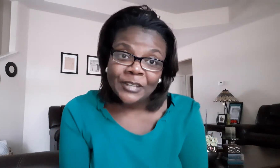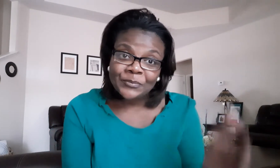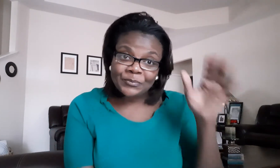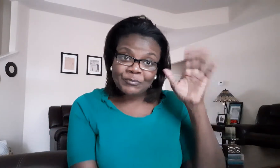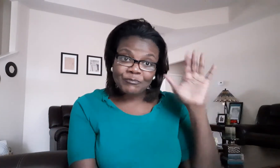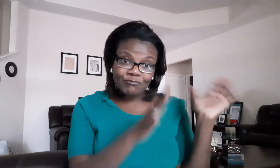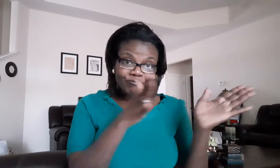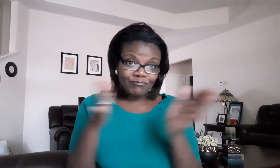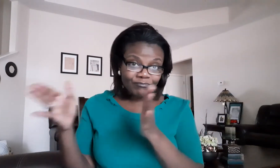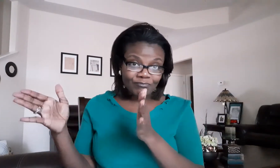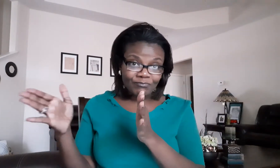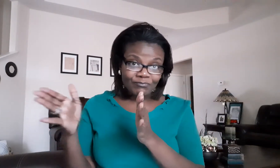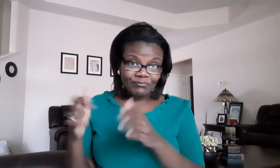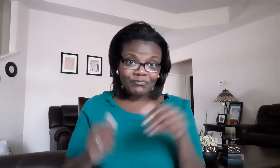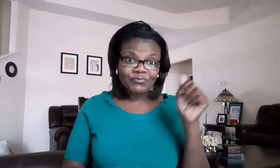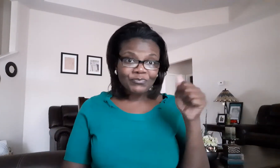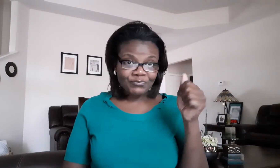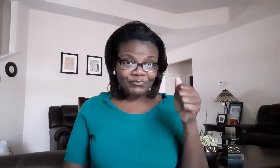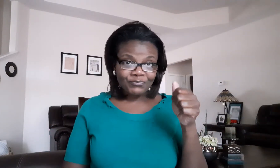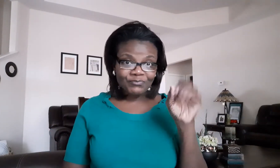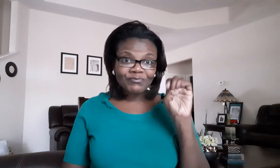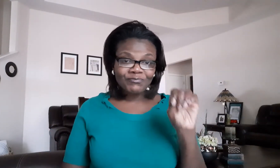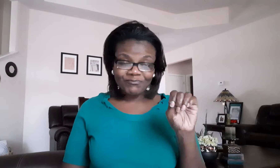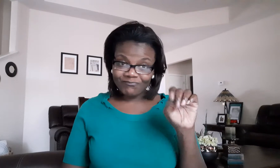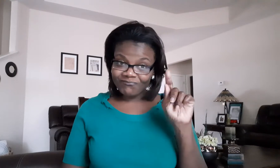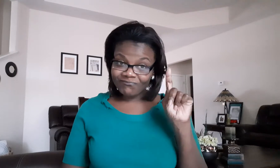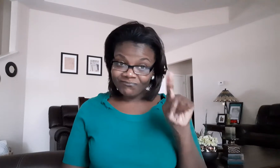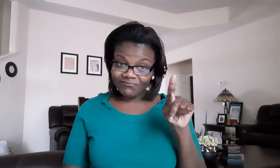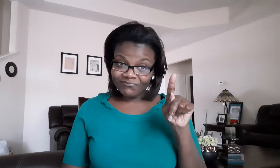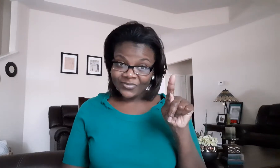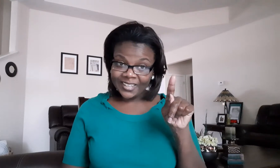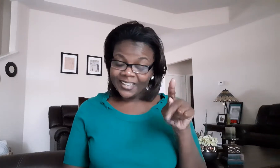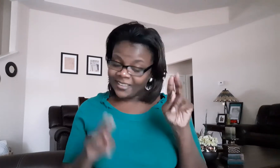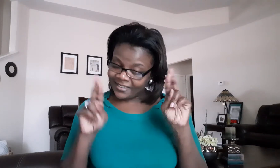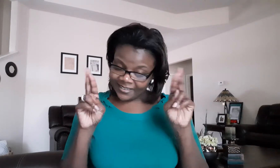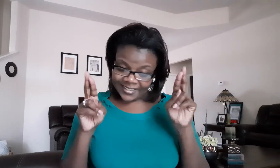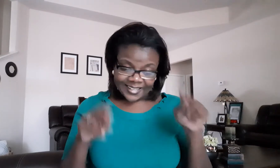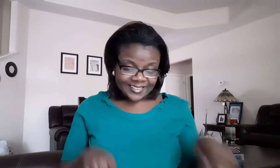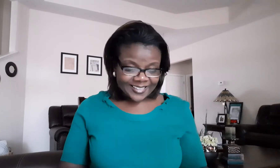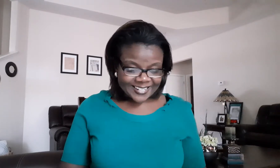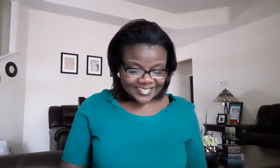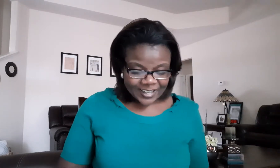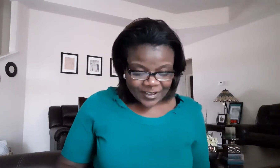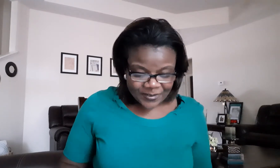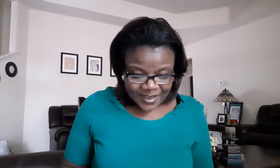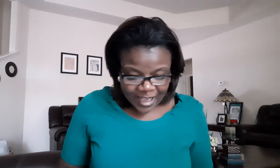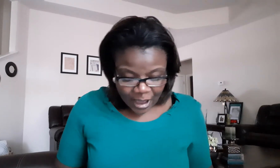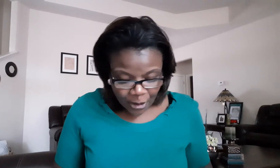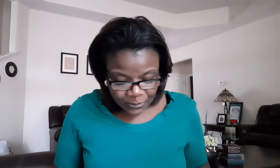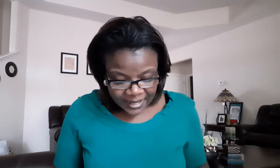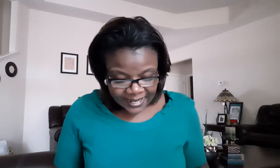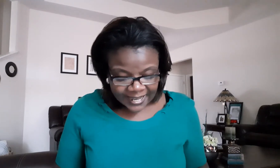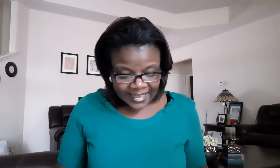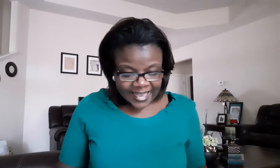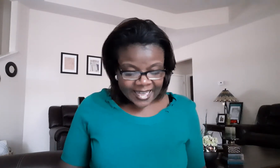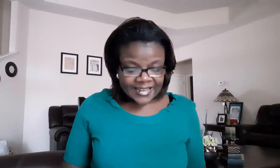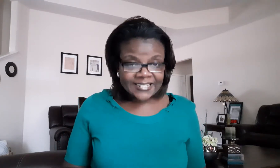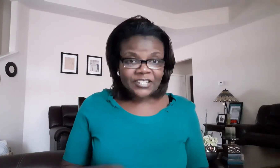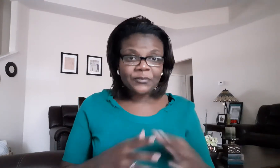let's go all right and the